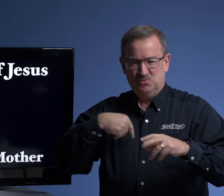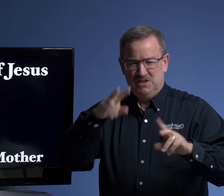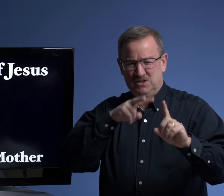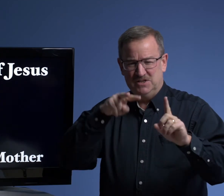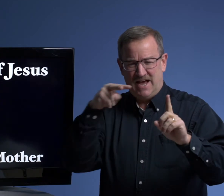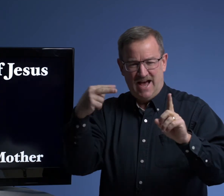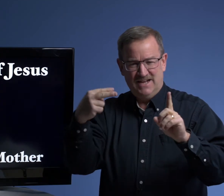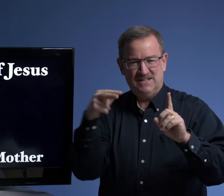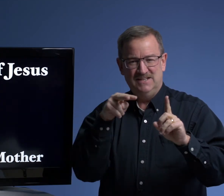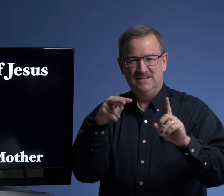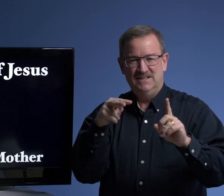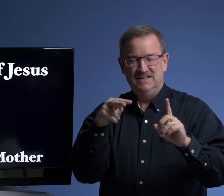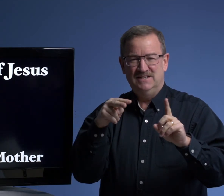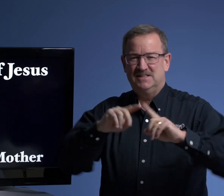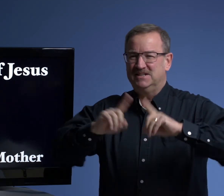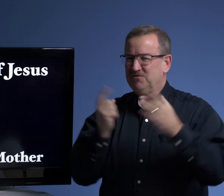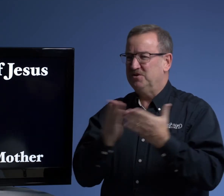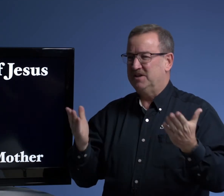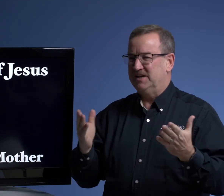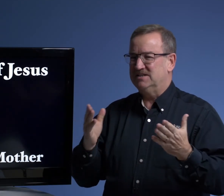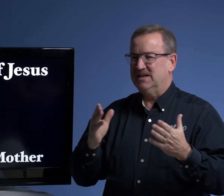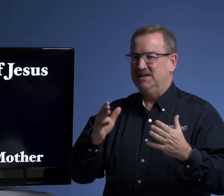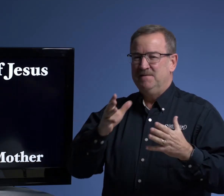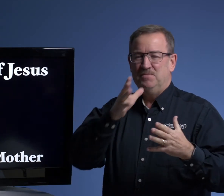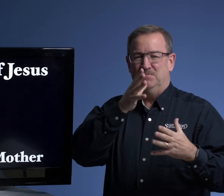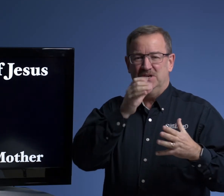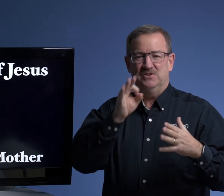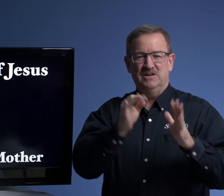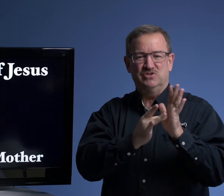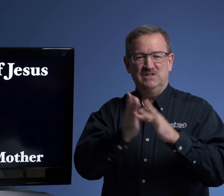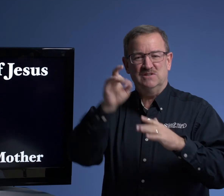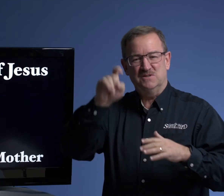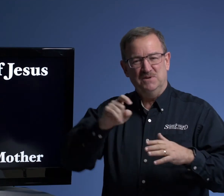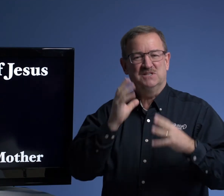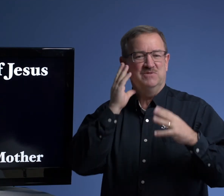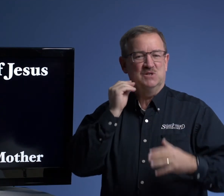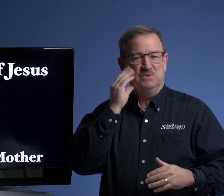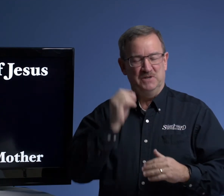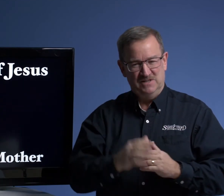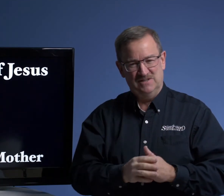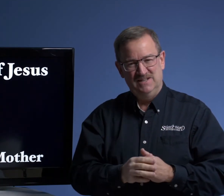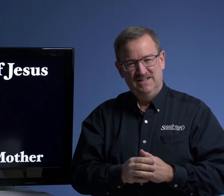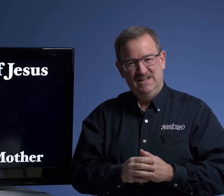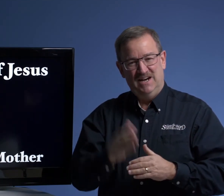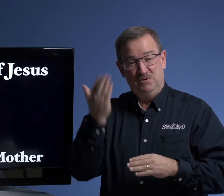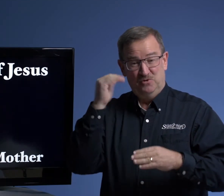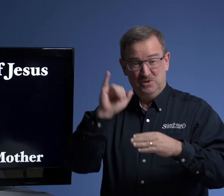we look at the different things that the mother of Jesus must have experienced. Before we do